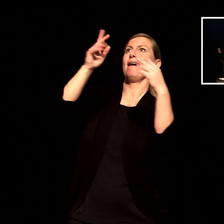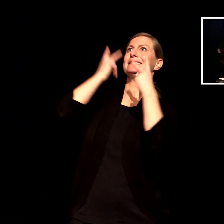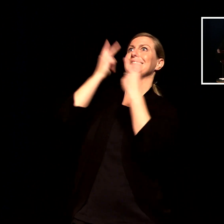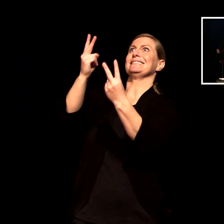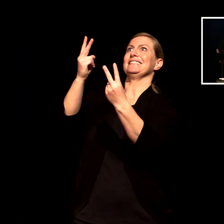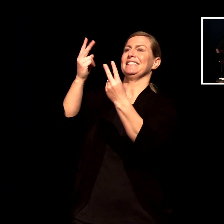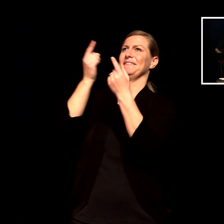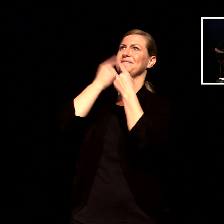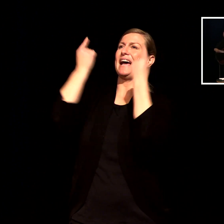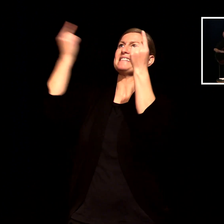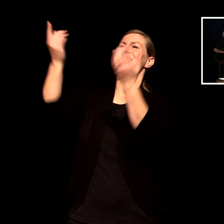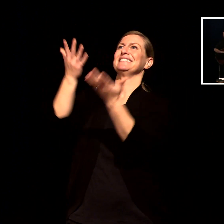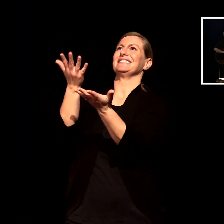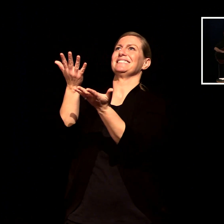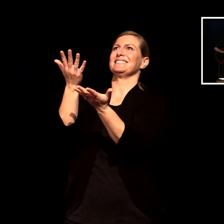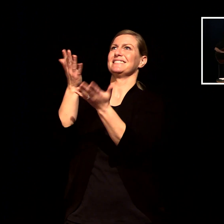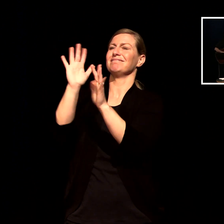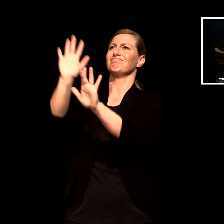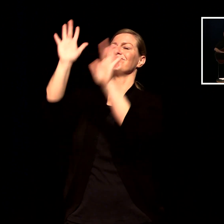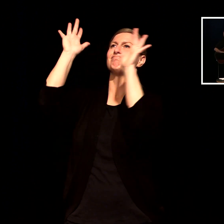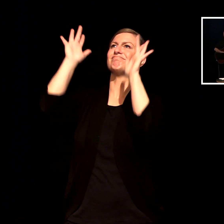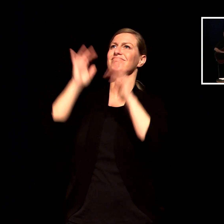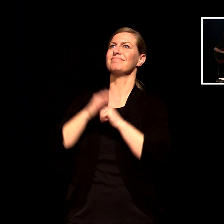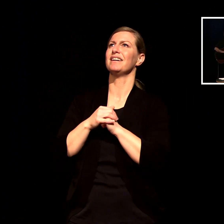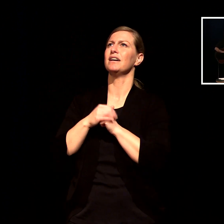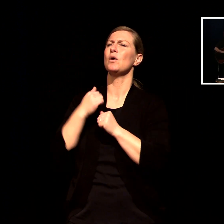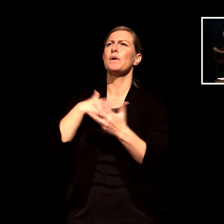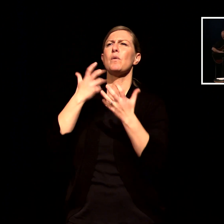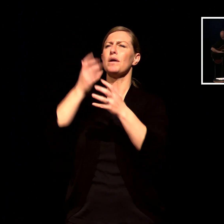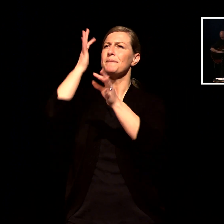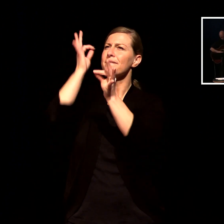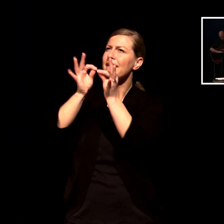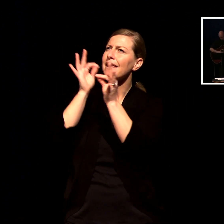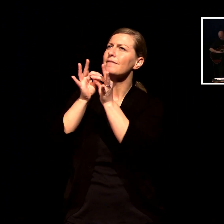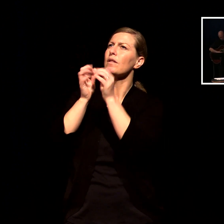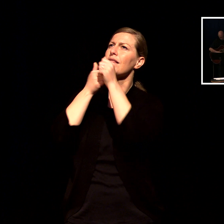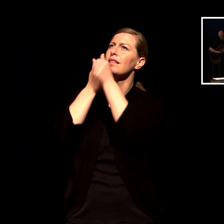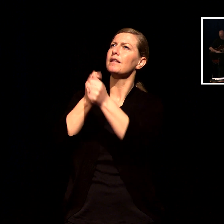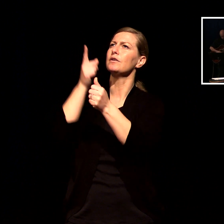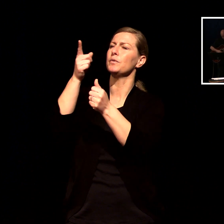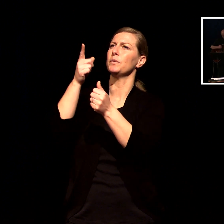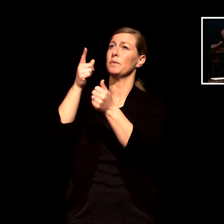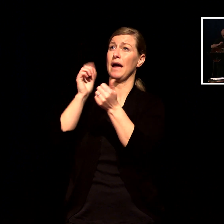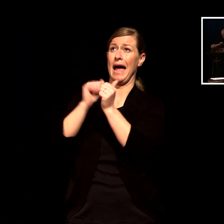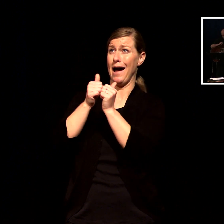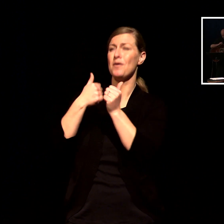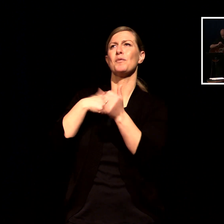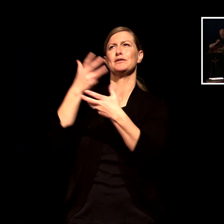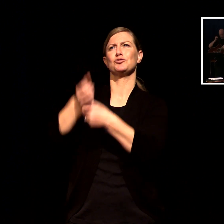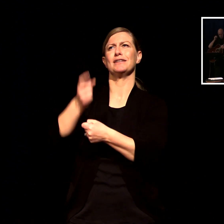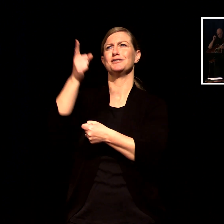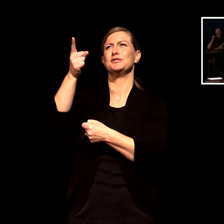we just want to be faithful to you and we trust you with the results we love you jesus in your name amen